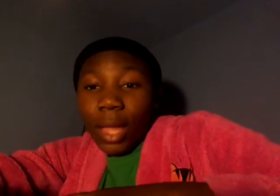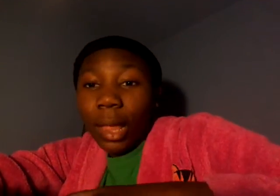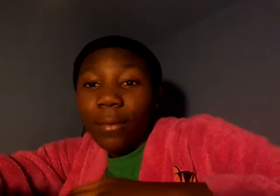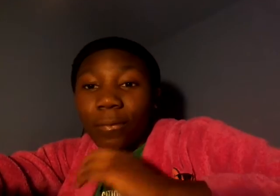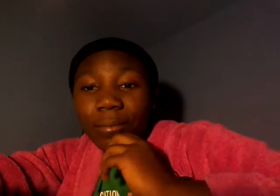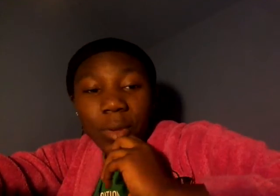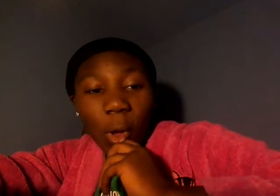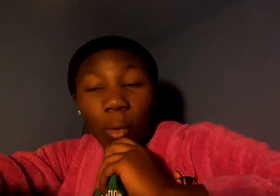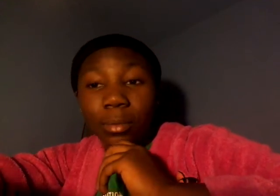life you know